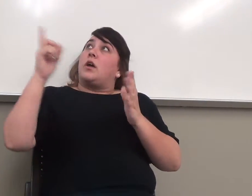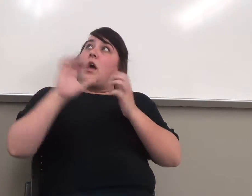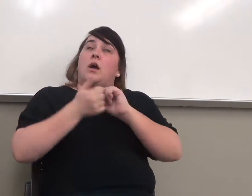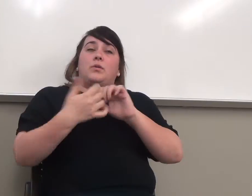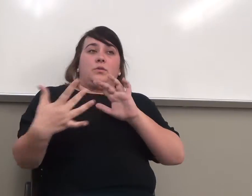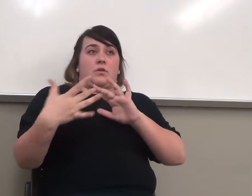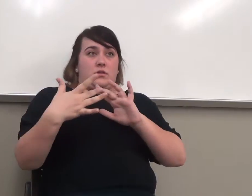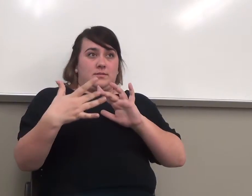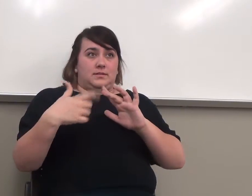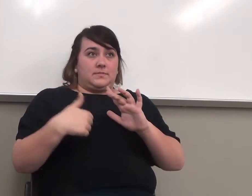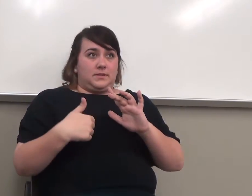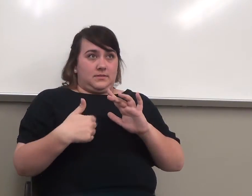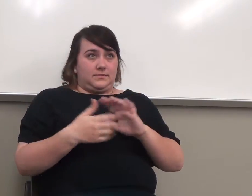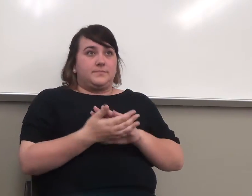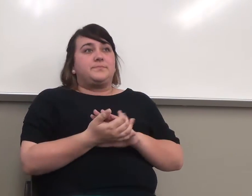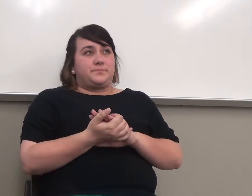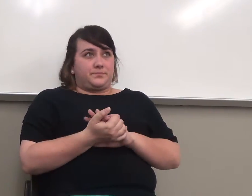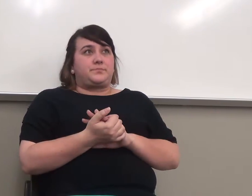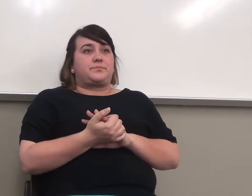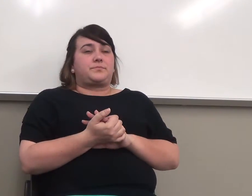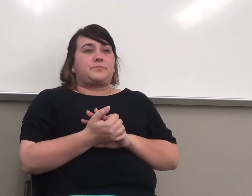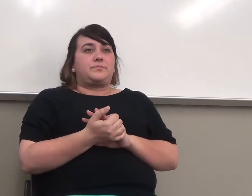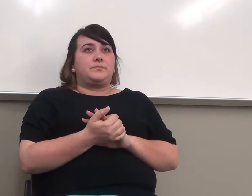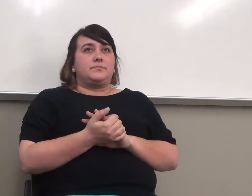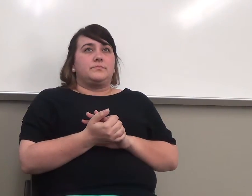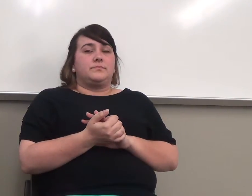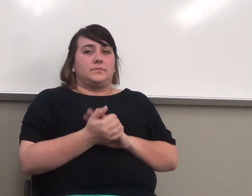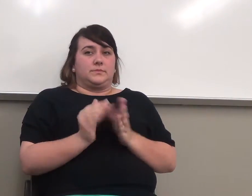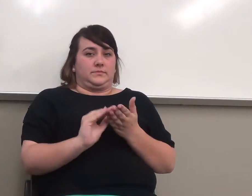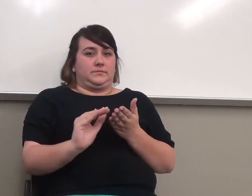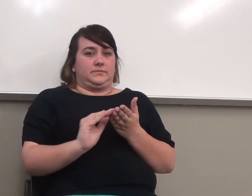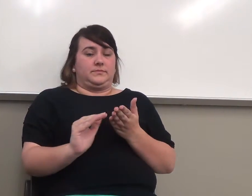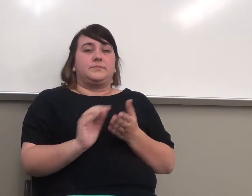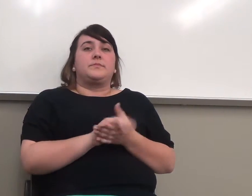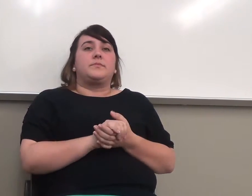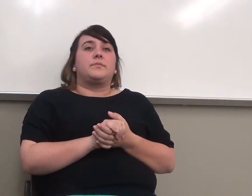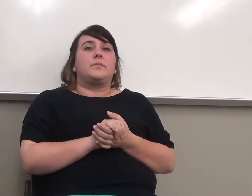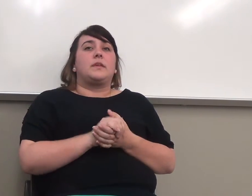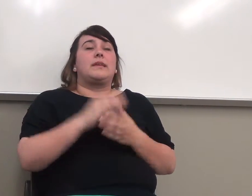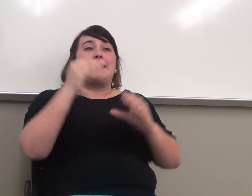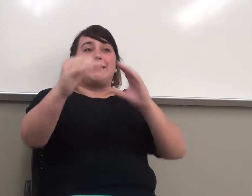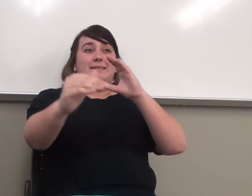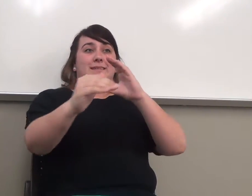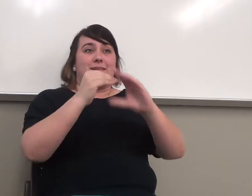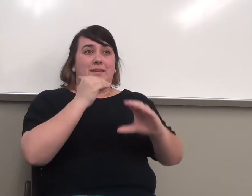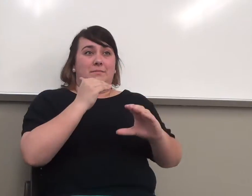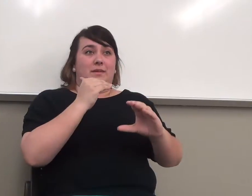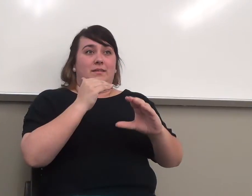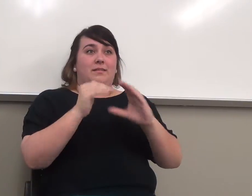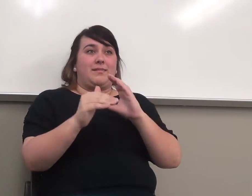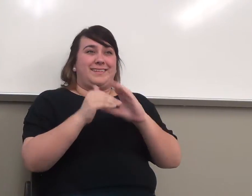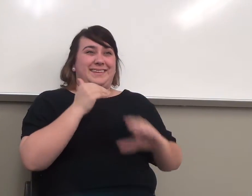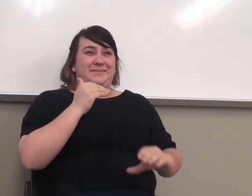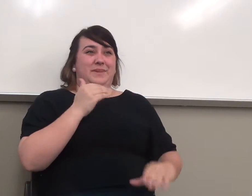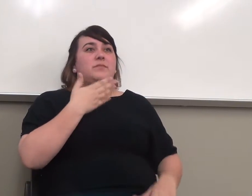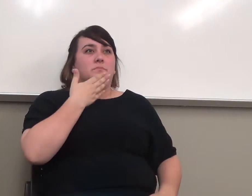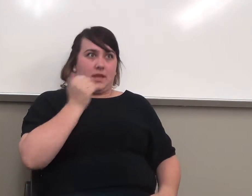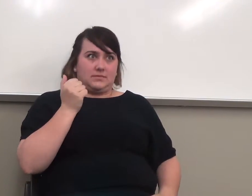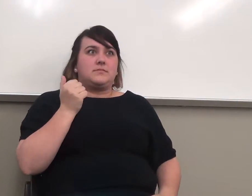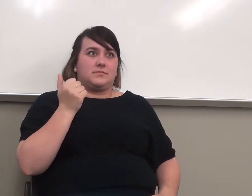touch with me. Okay? Email is the best way. By the way, I, did